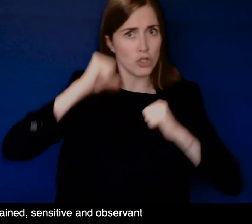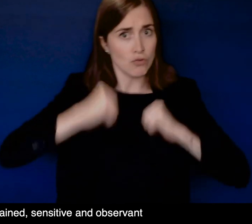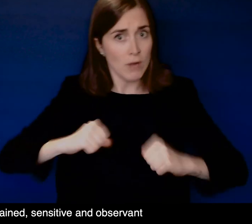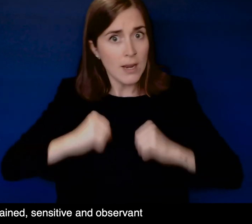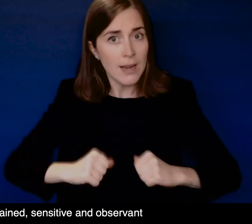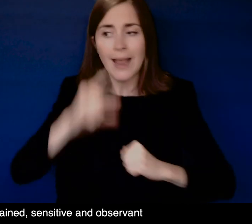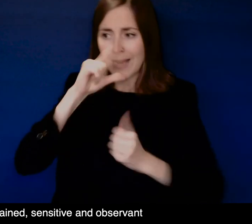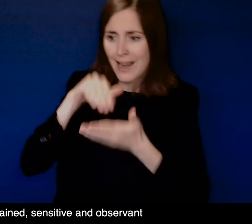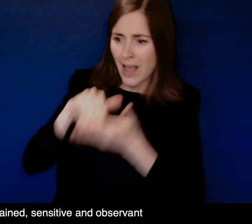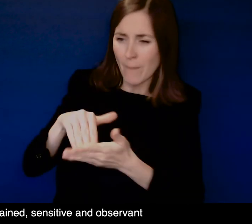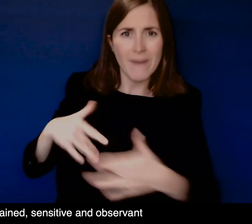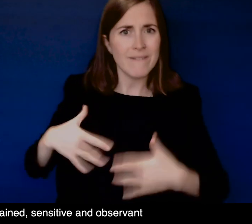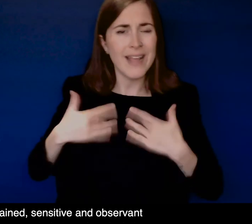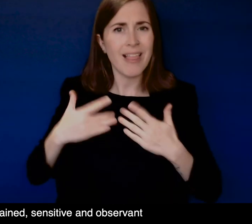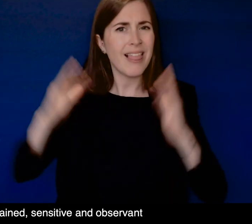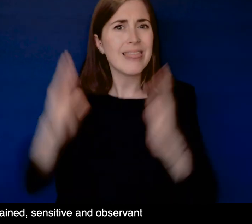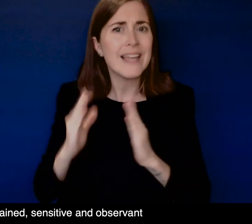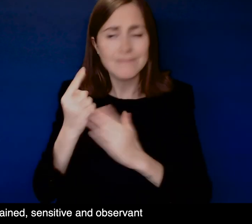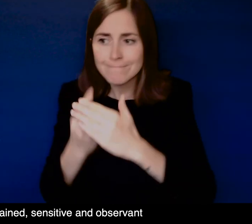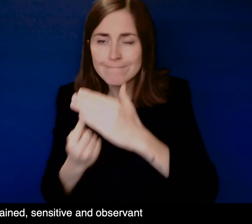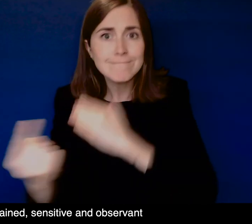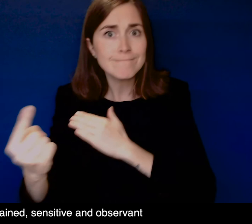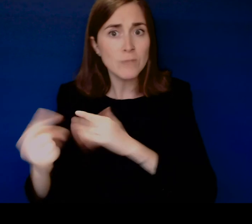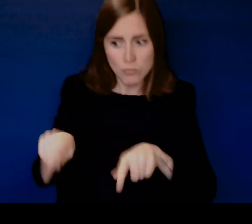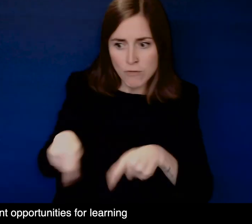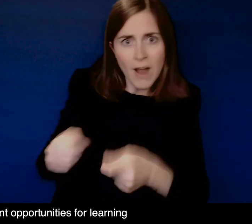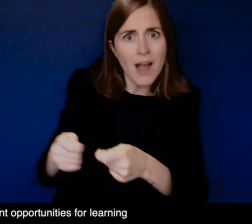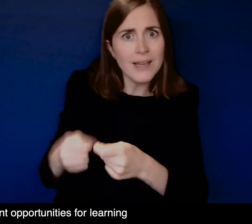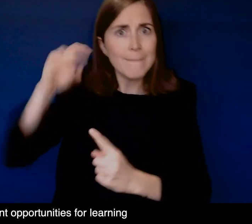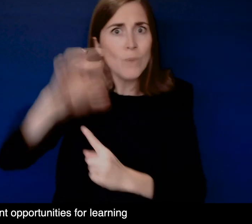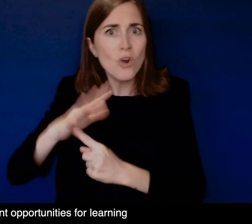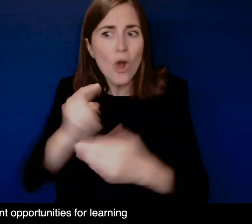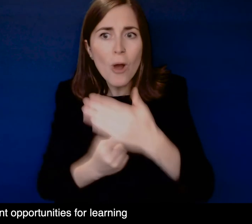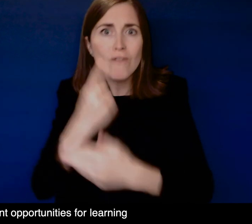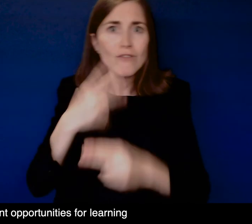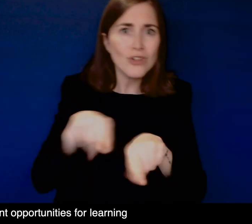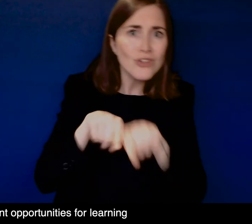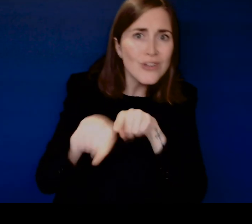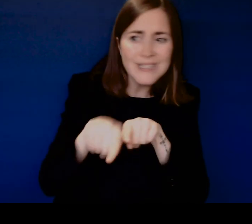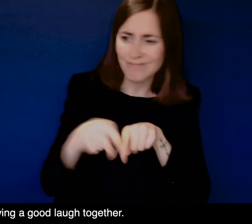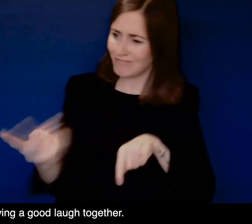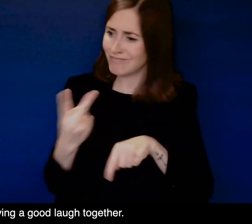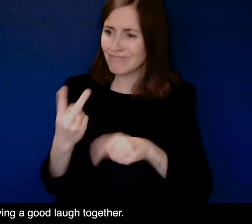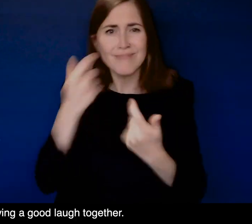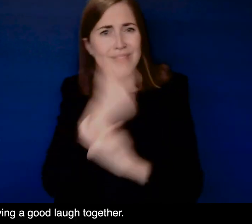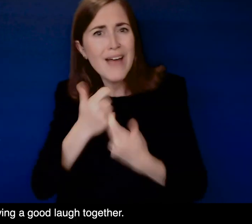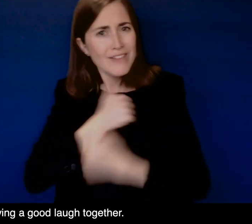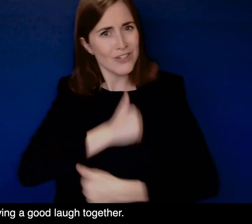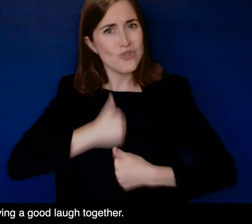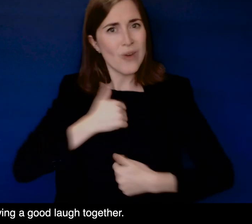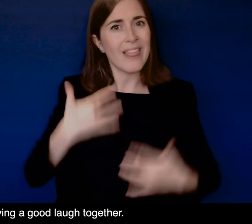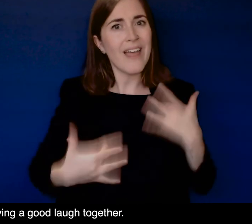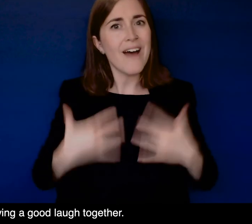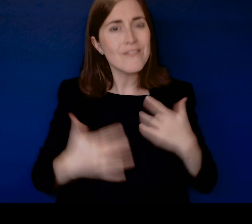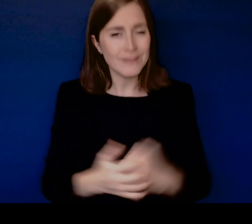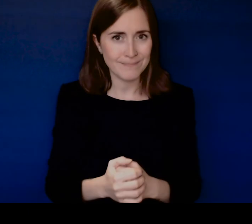observant communication partners Can help to reduce isolation, provide important opportunities for learning And for just having a